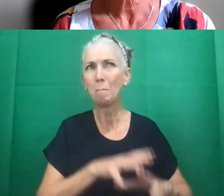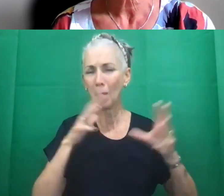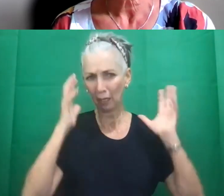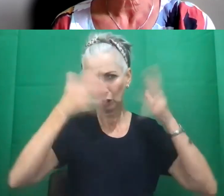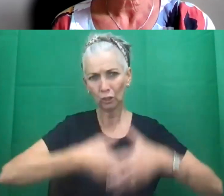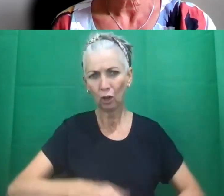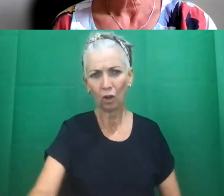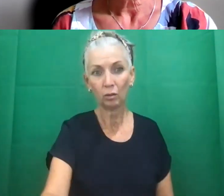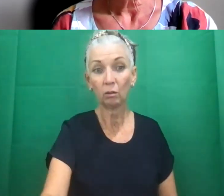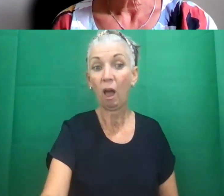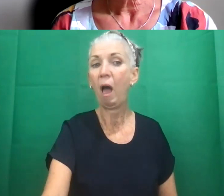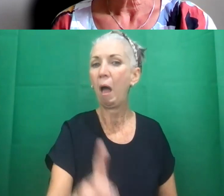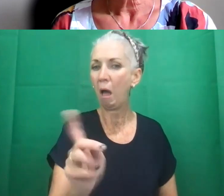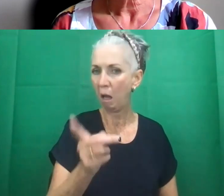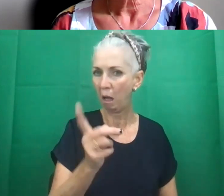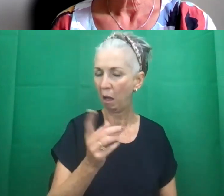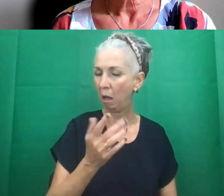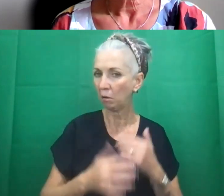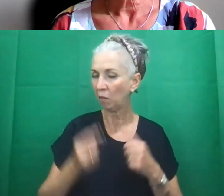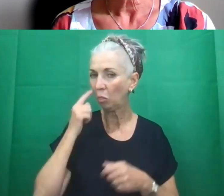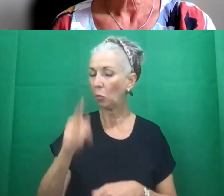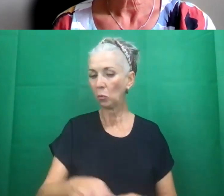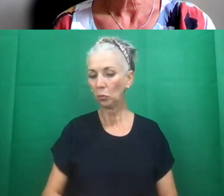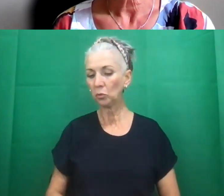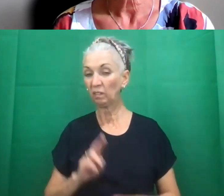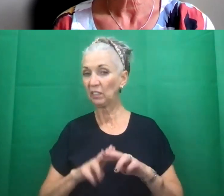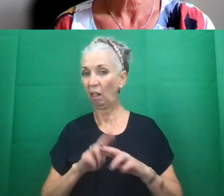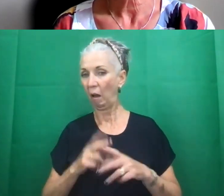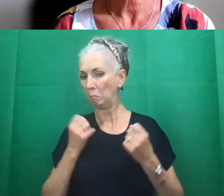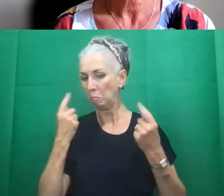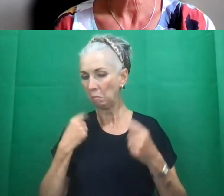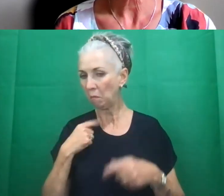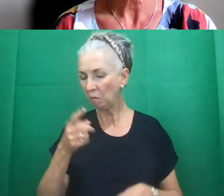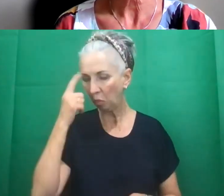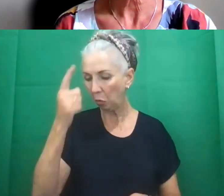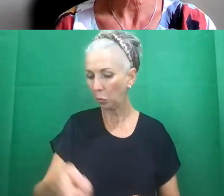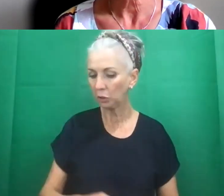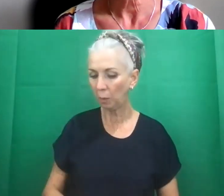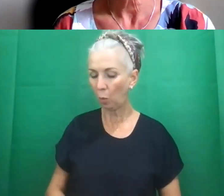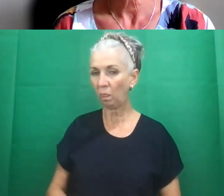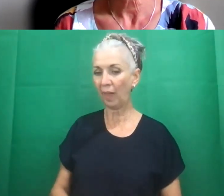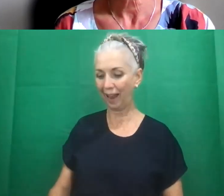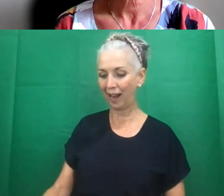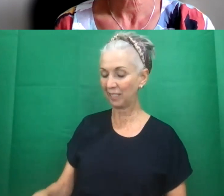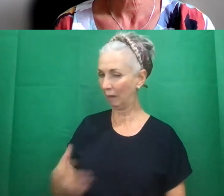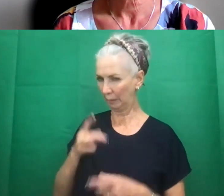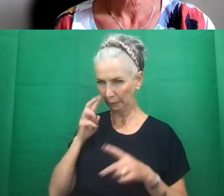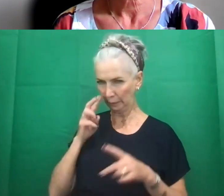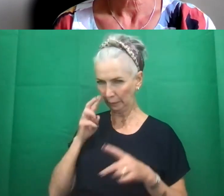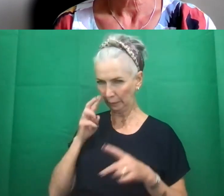Yeah, that's really I've not thought of that. But I'm not aware of any information that shows a breakdown of that the